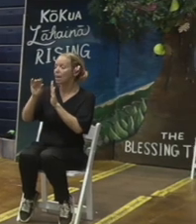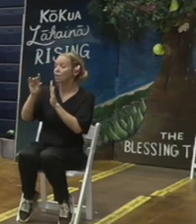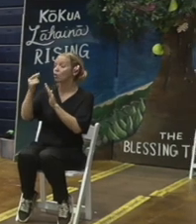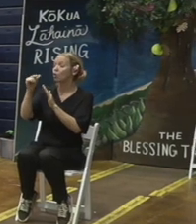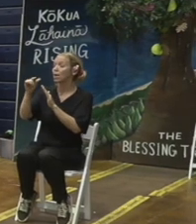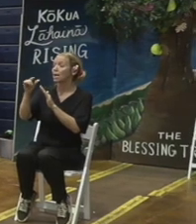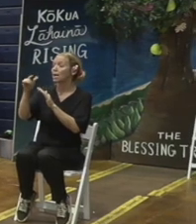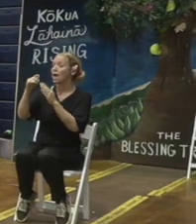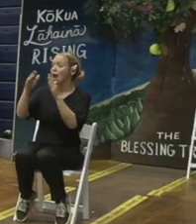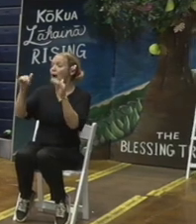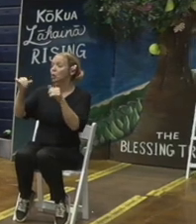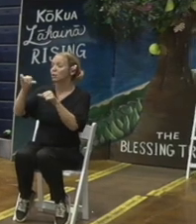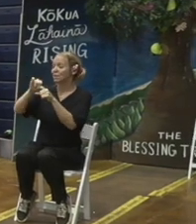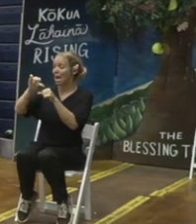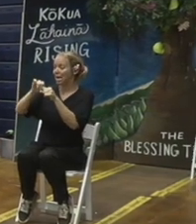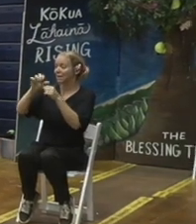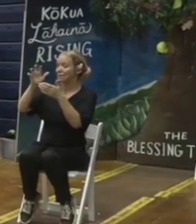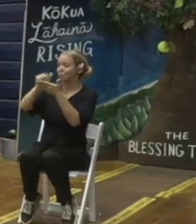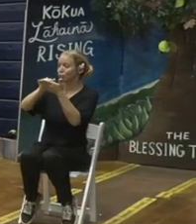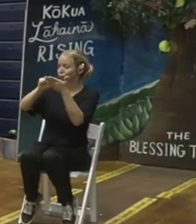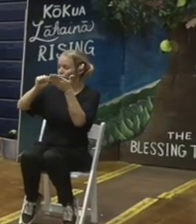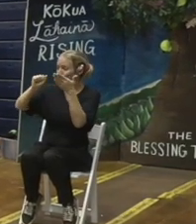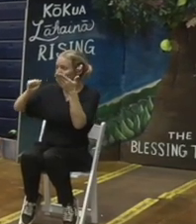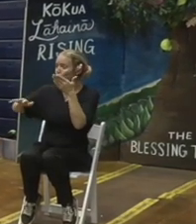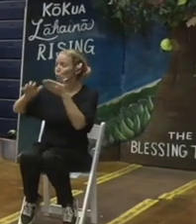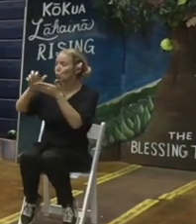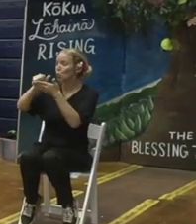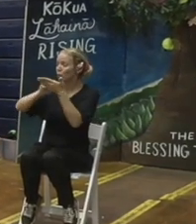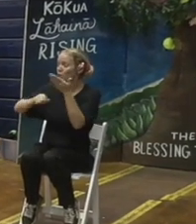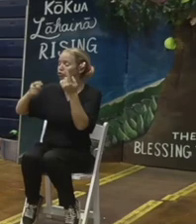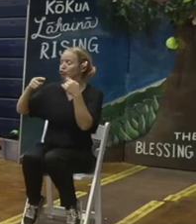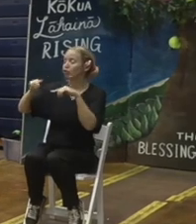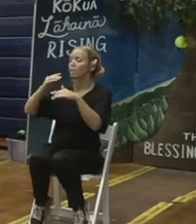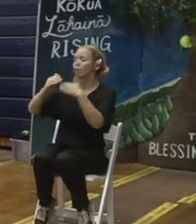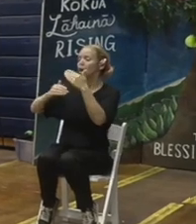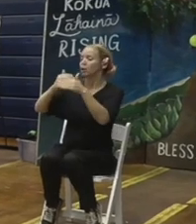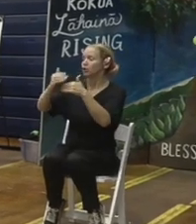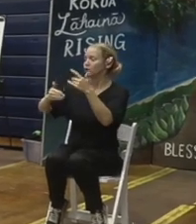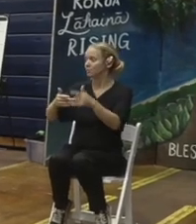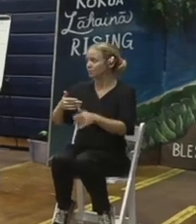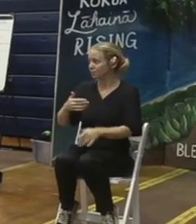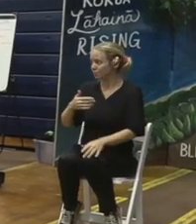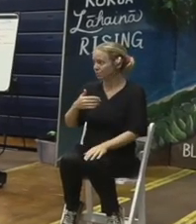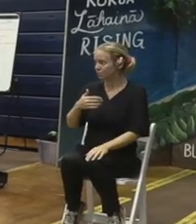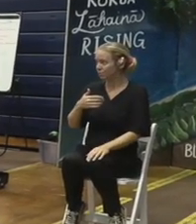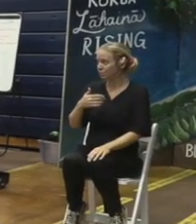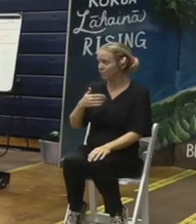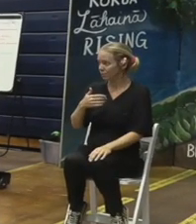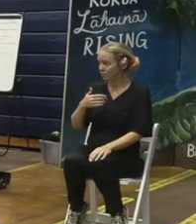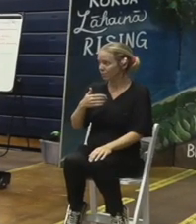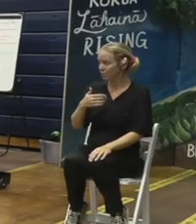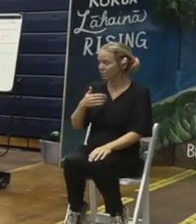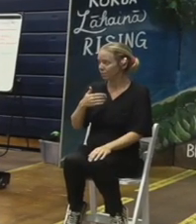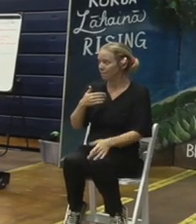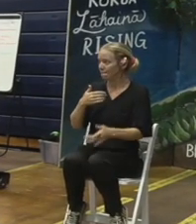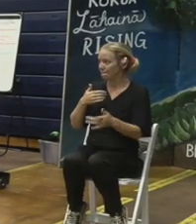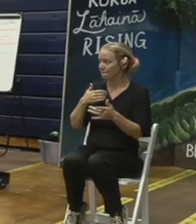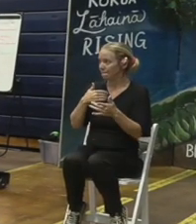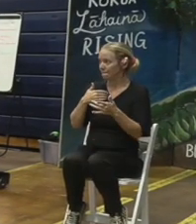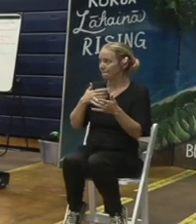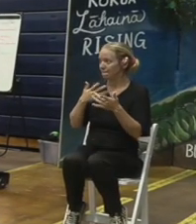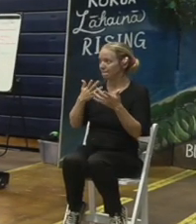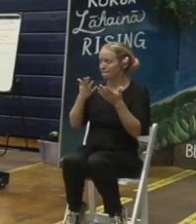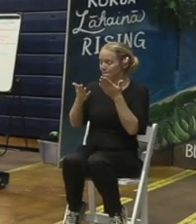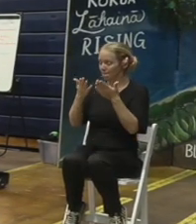from the environment in its production so please I actually have a bunch of the material here with it I would just ask for